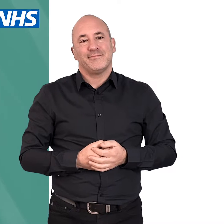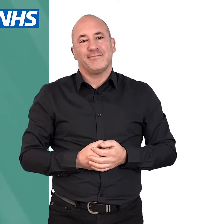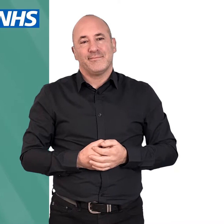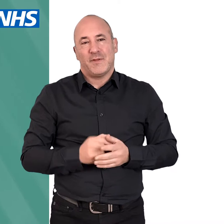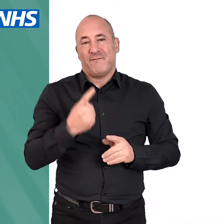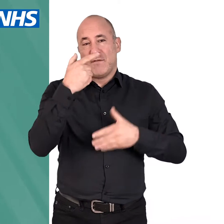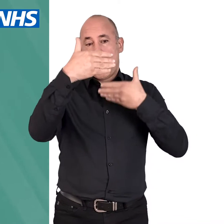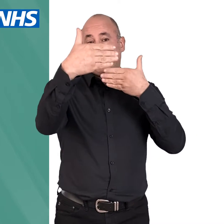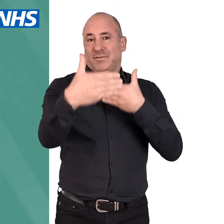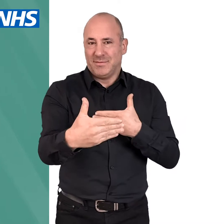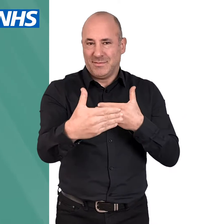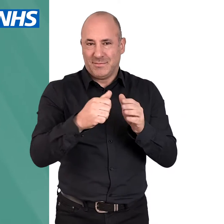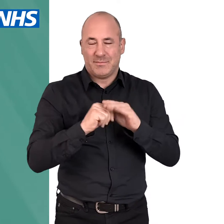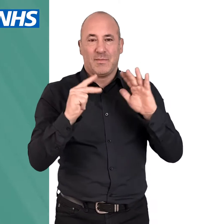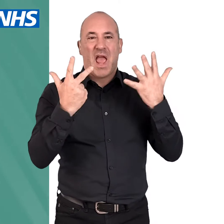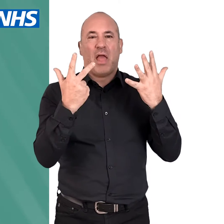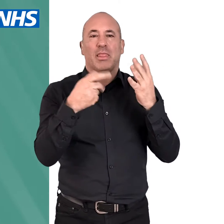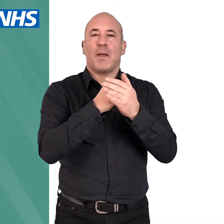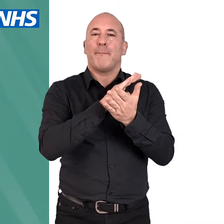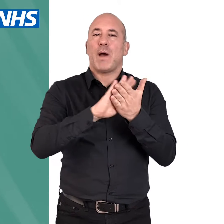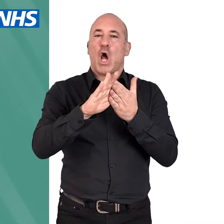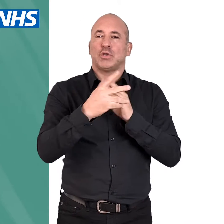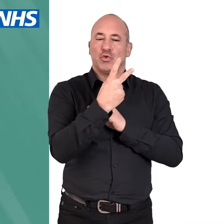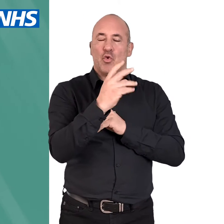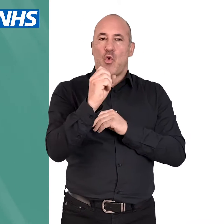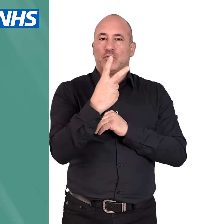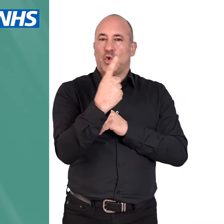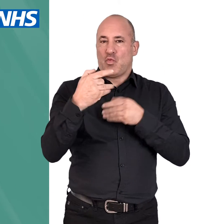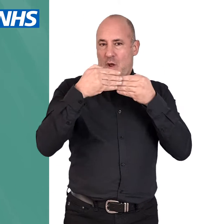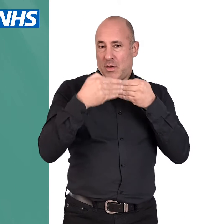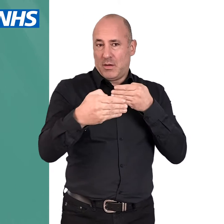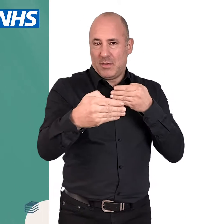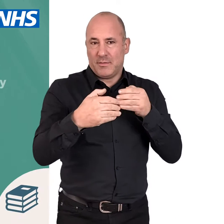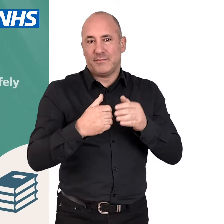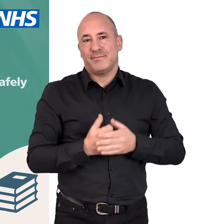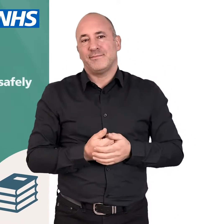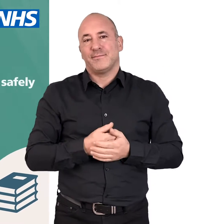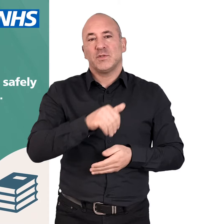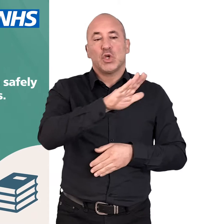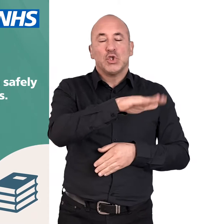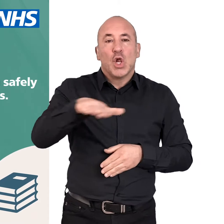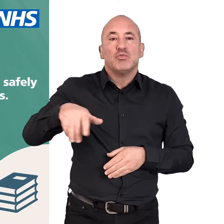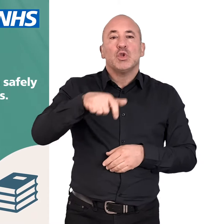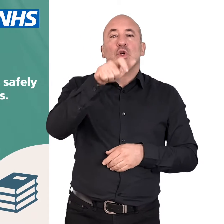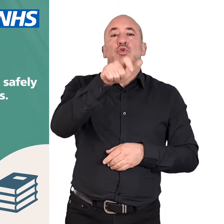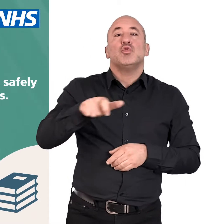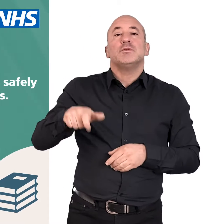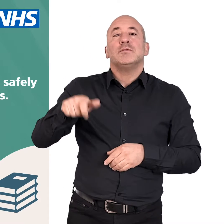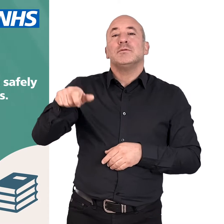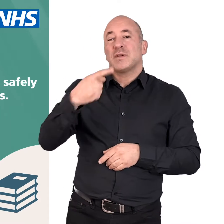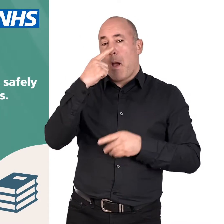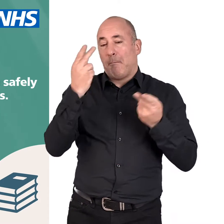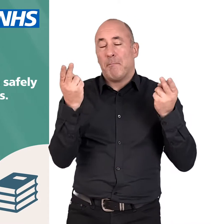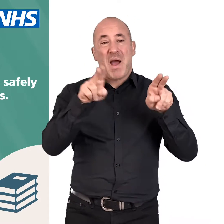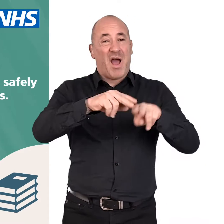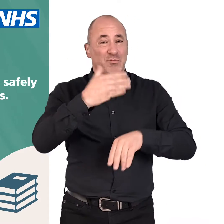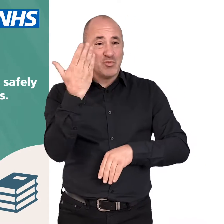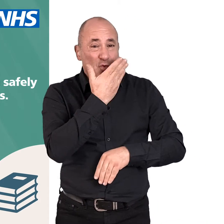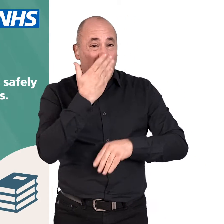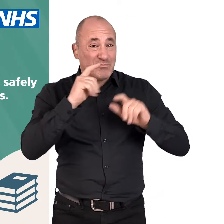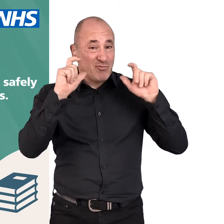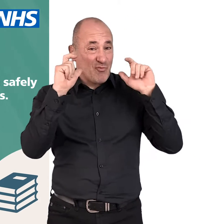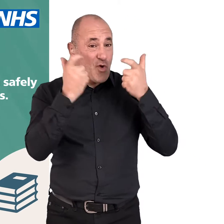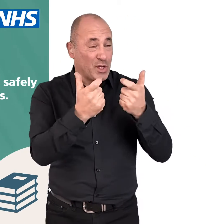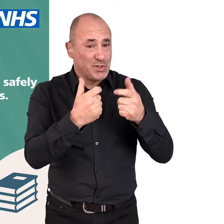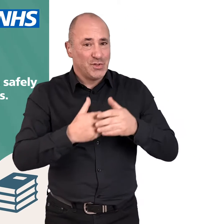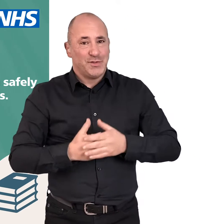Step one, from the 8th of March, 2021. All children and students can safely return